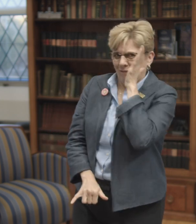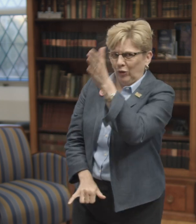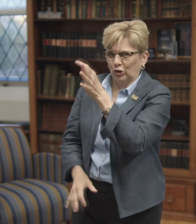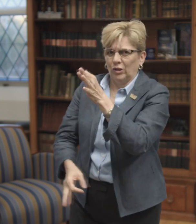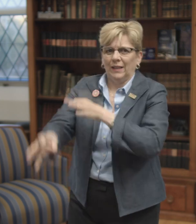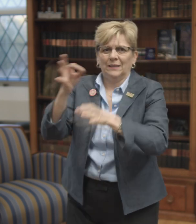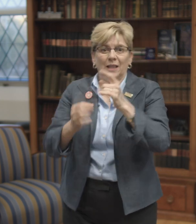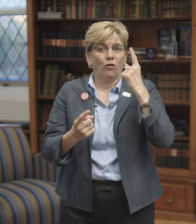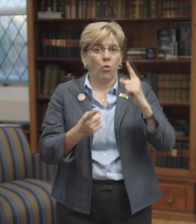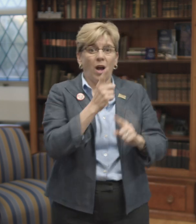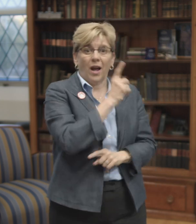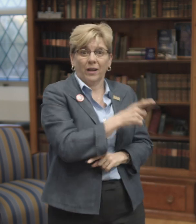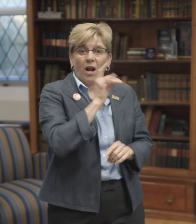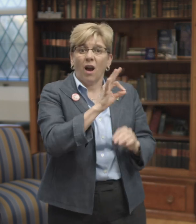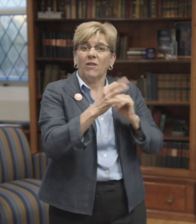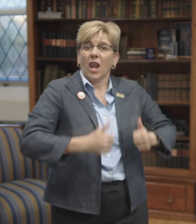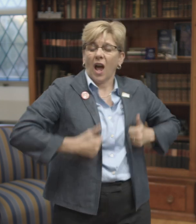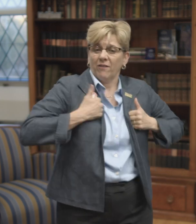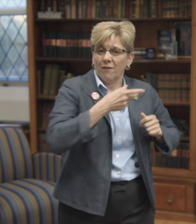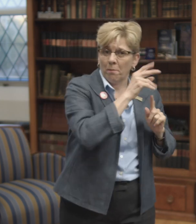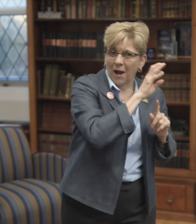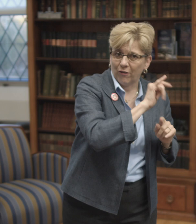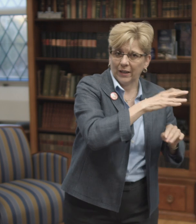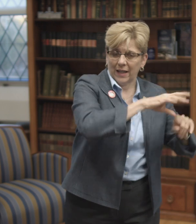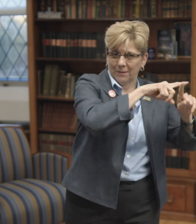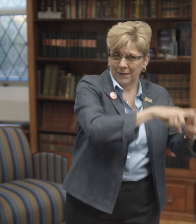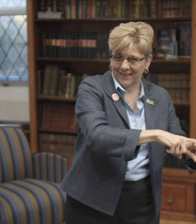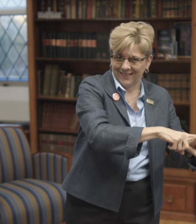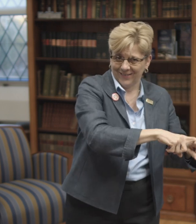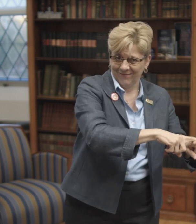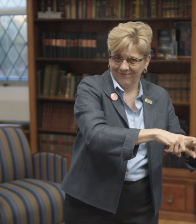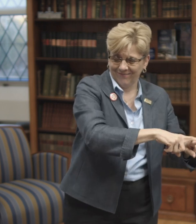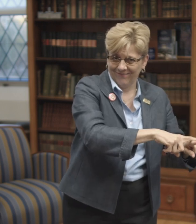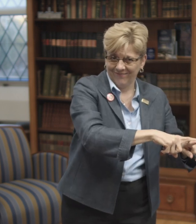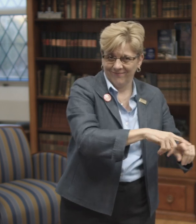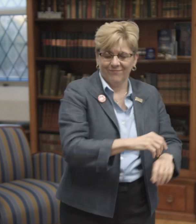We can choose that future for our child instead of one of a life of poverty and dependence.